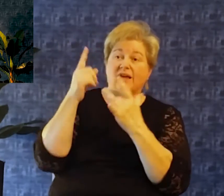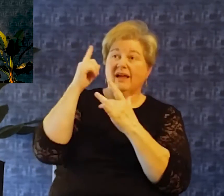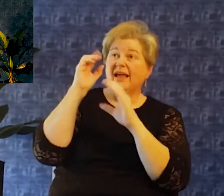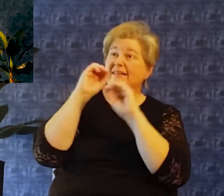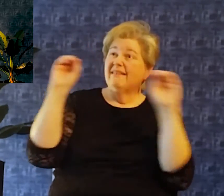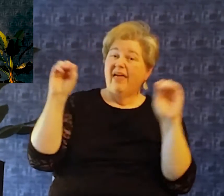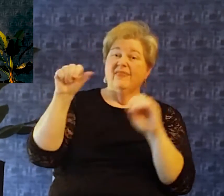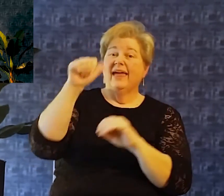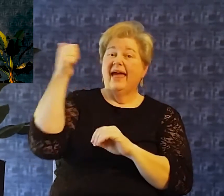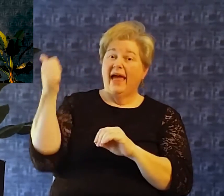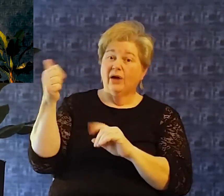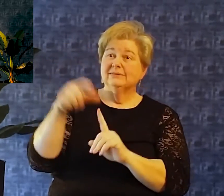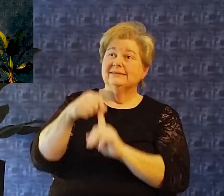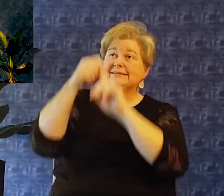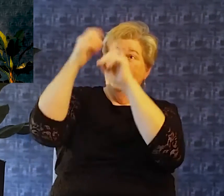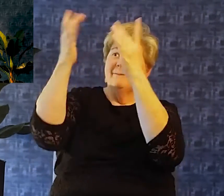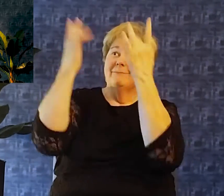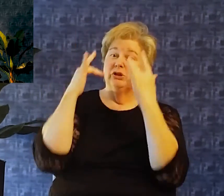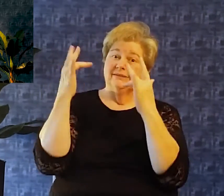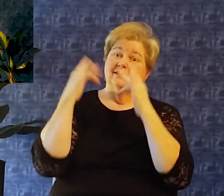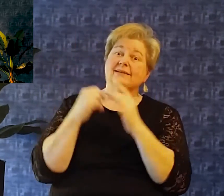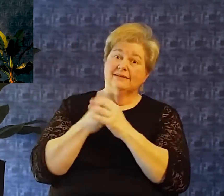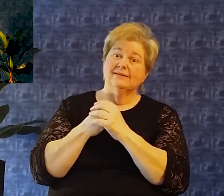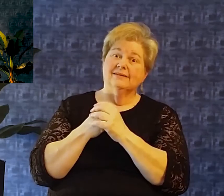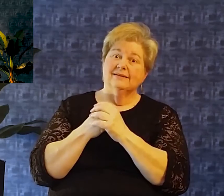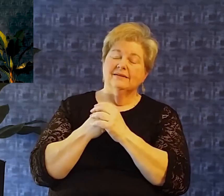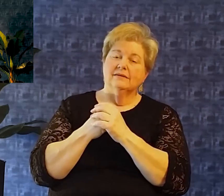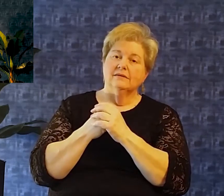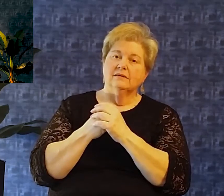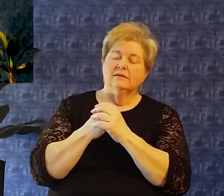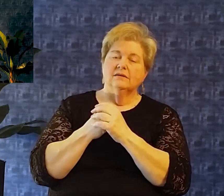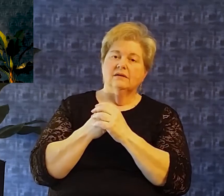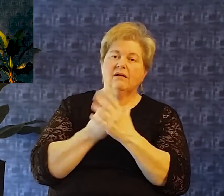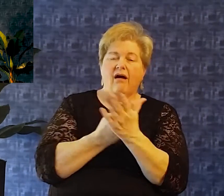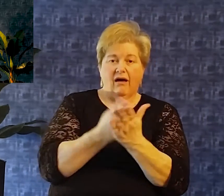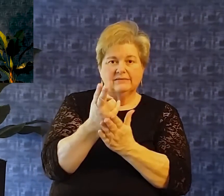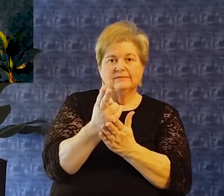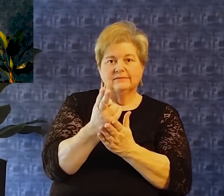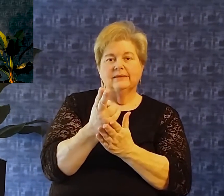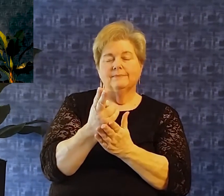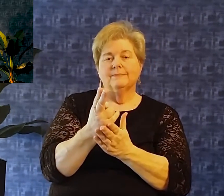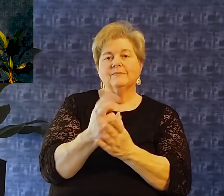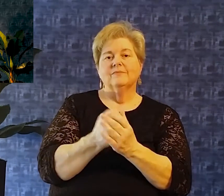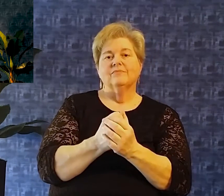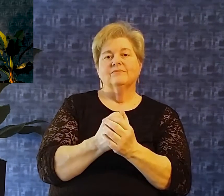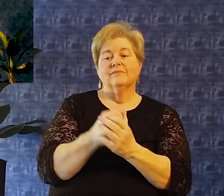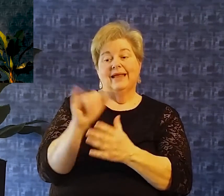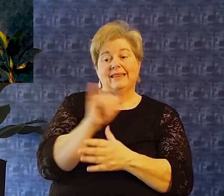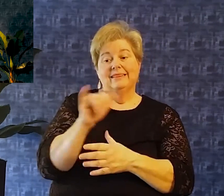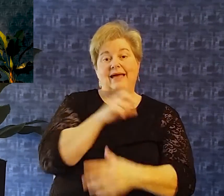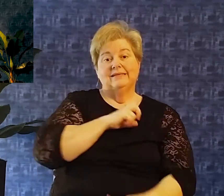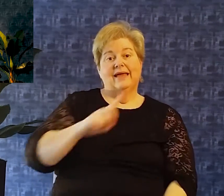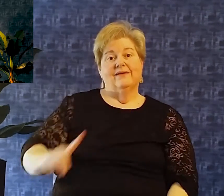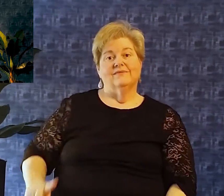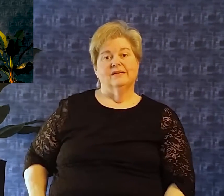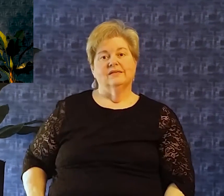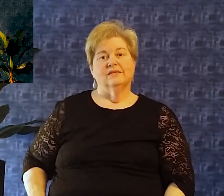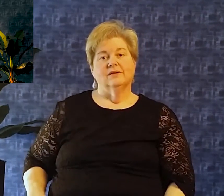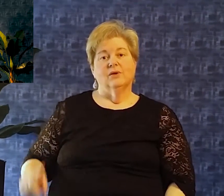Like david We are weak and needy Just like david we have